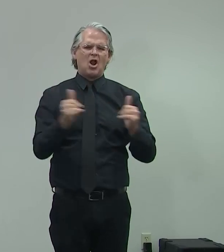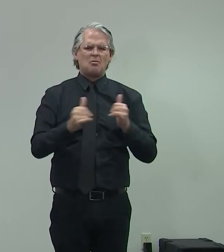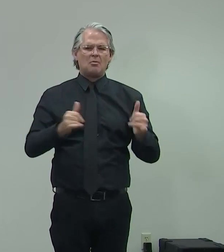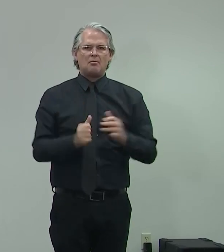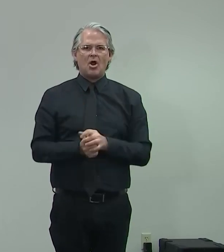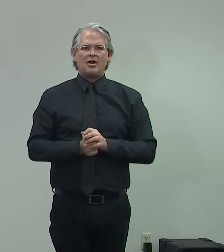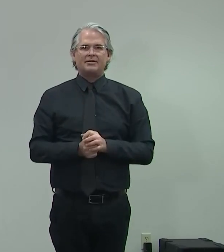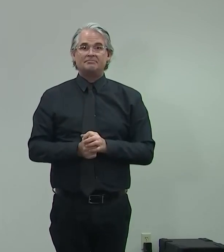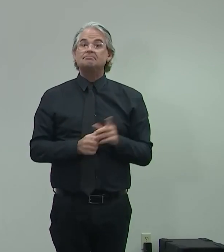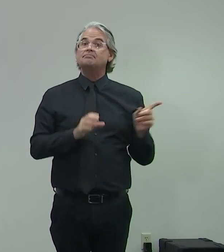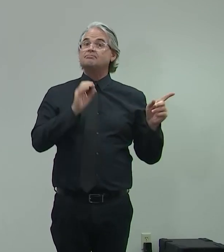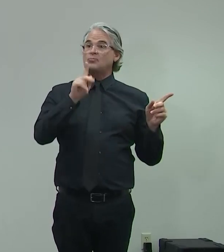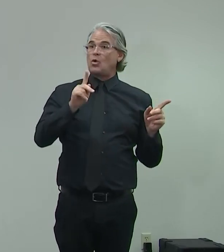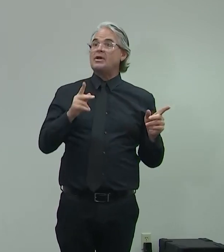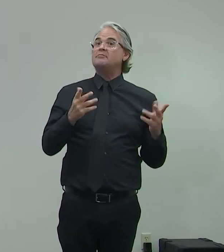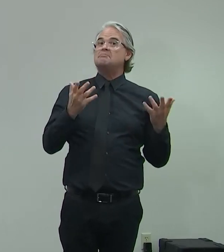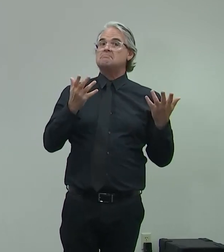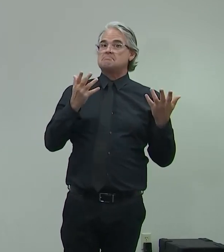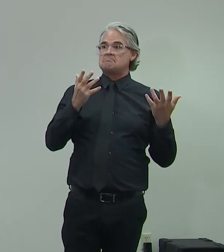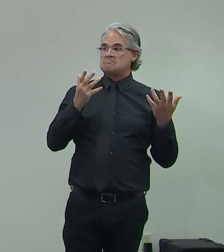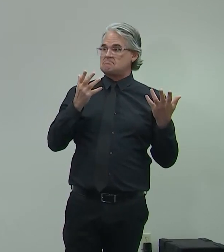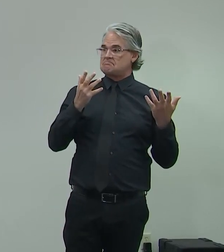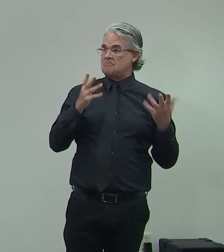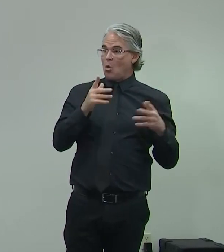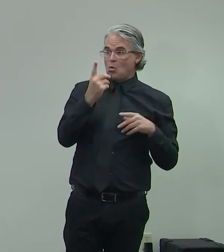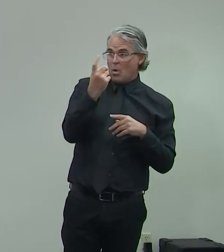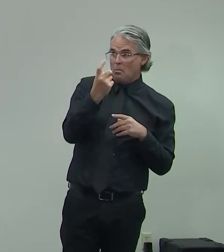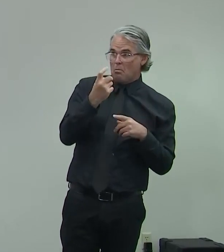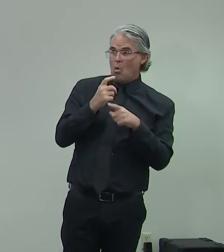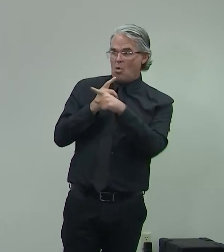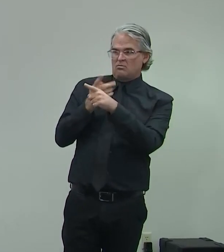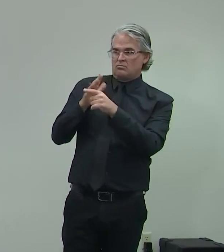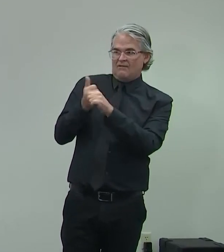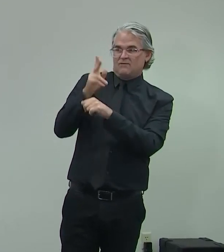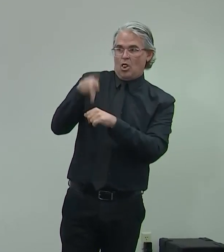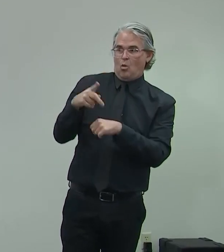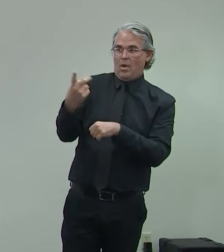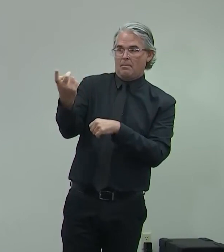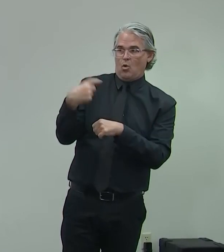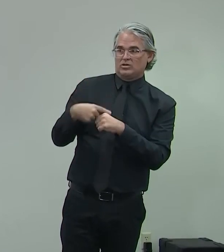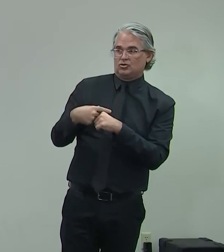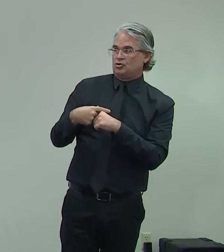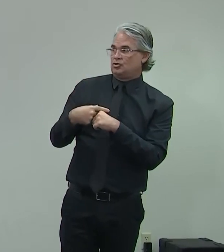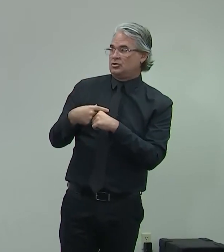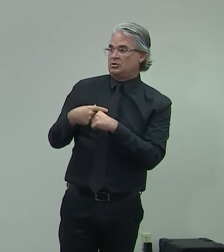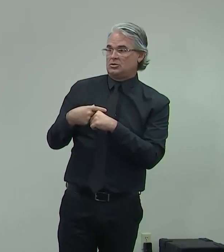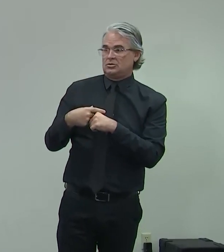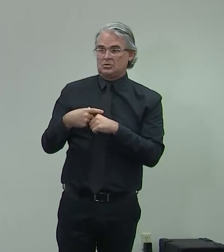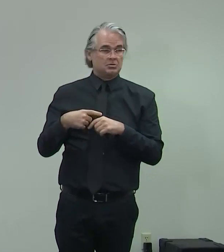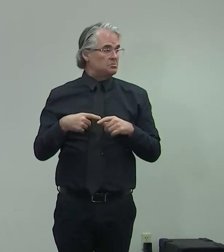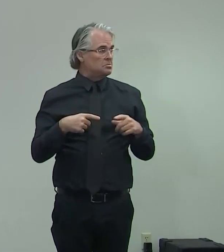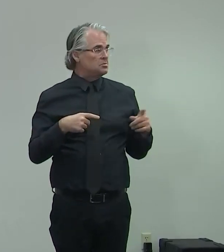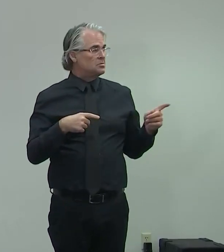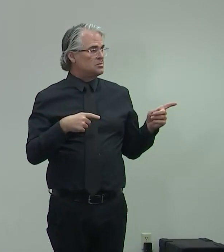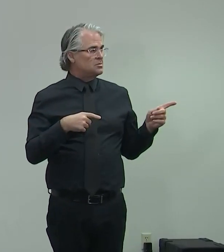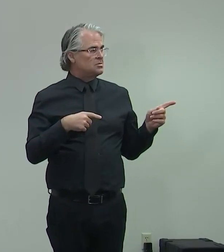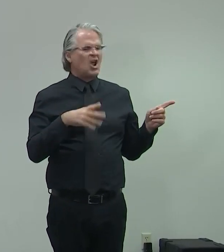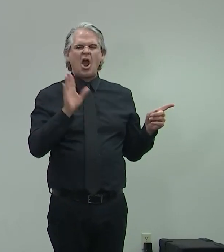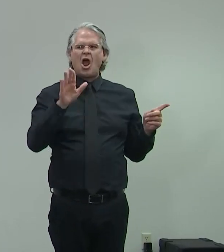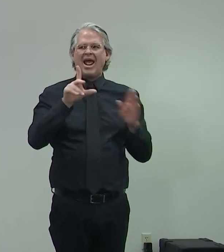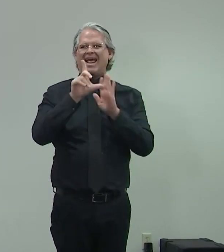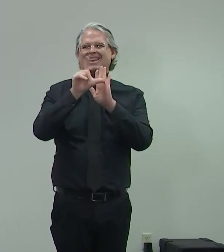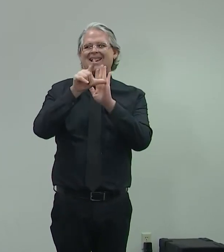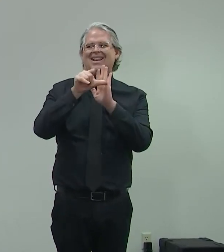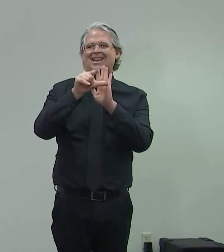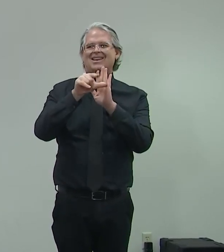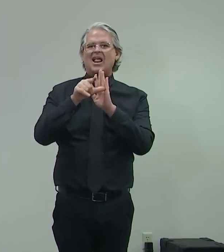Thank you, everyone, for coming out. We appreciate it. We'll follow up with you, Mary. Go ahead. Will you take another question? We'll follow up with you, outside Mary. I'll